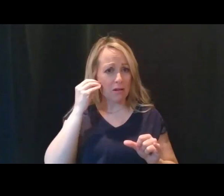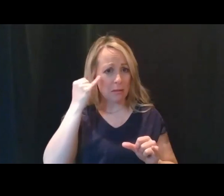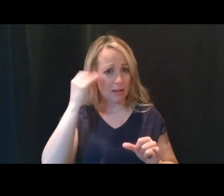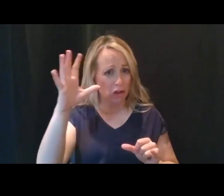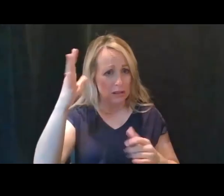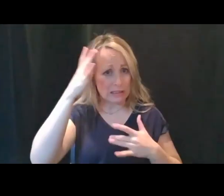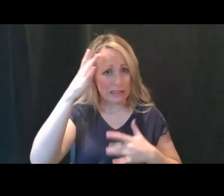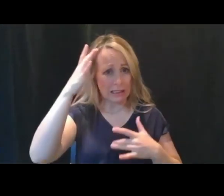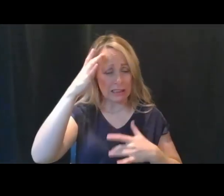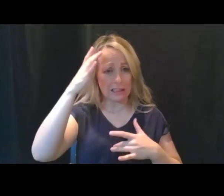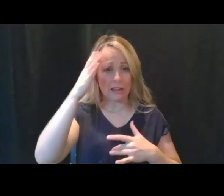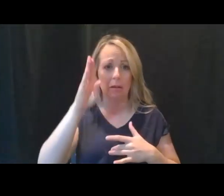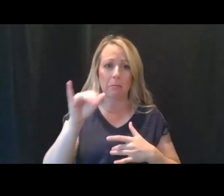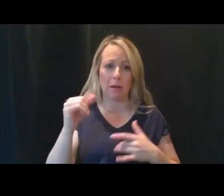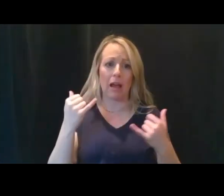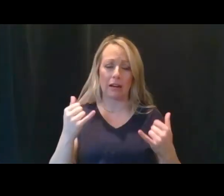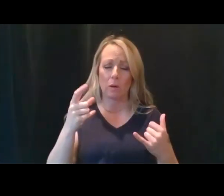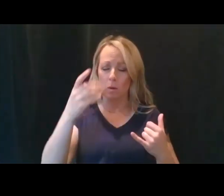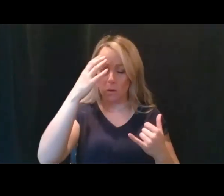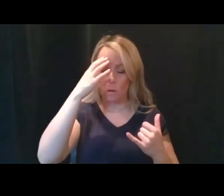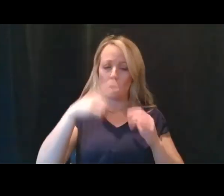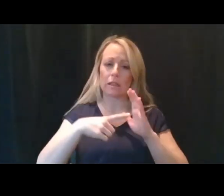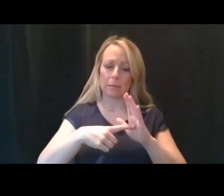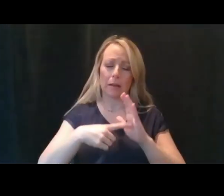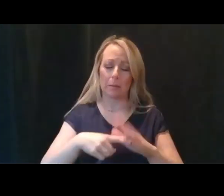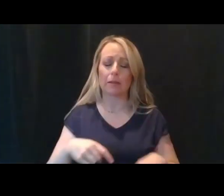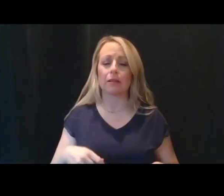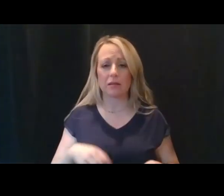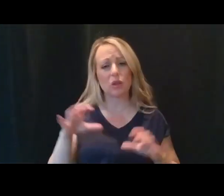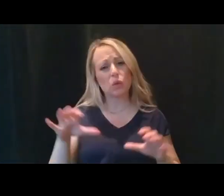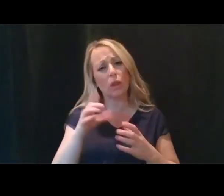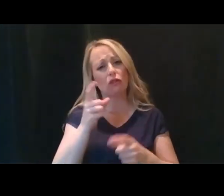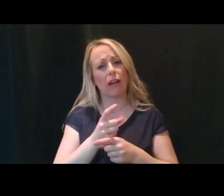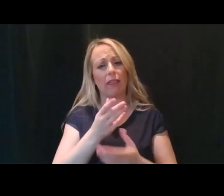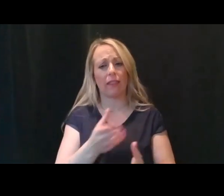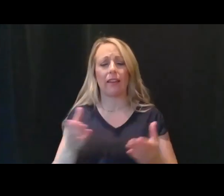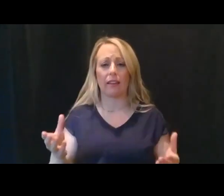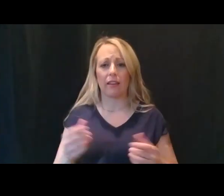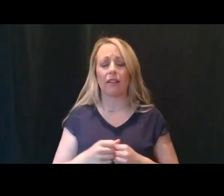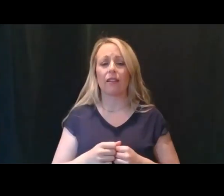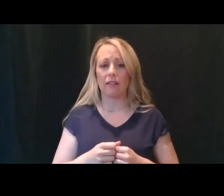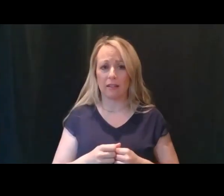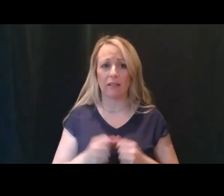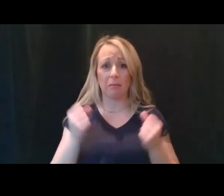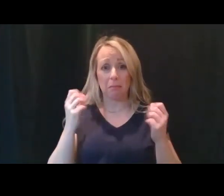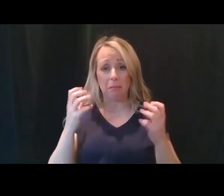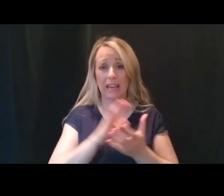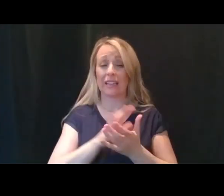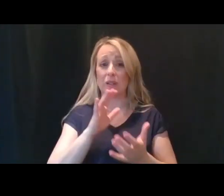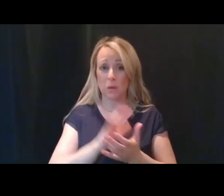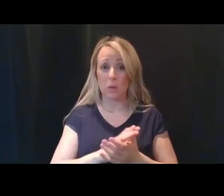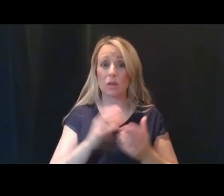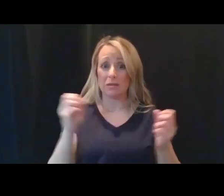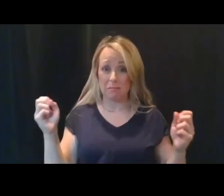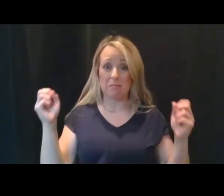By now you know the signs and symptoms. Do the right thing. With many schools returning to full in-person